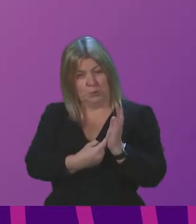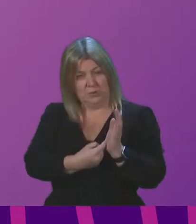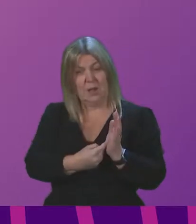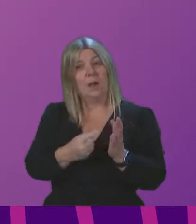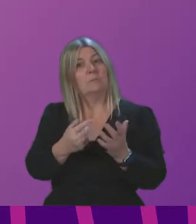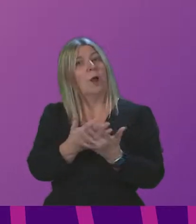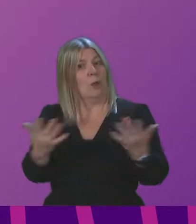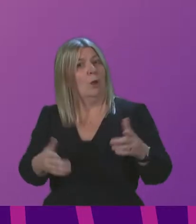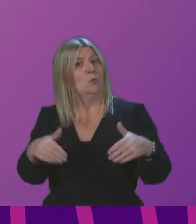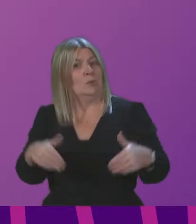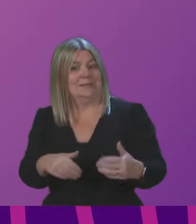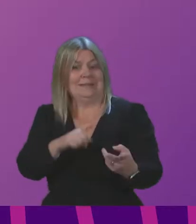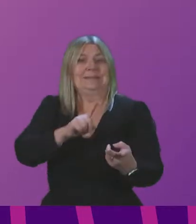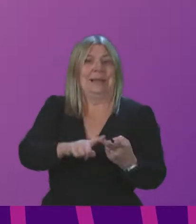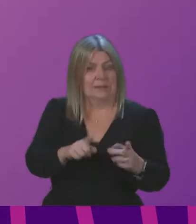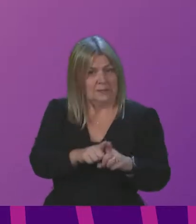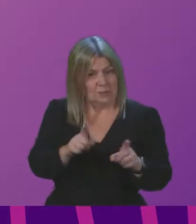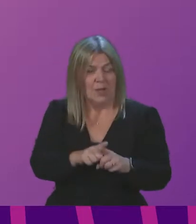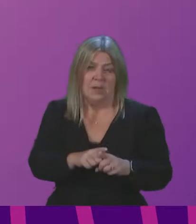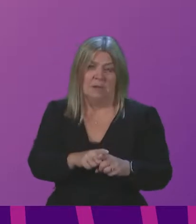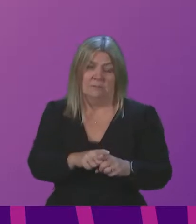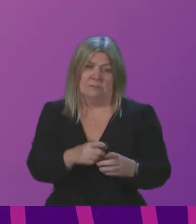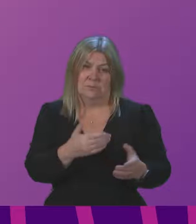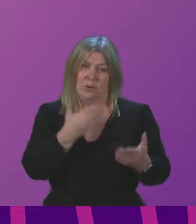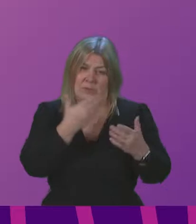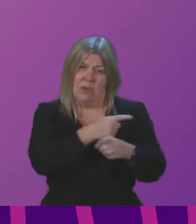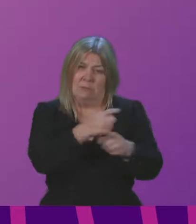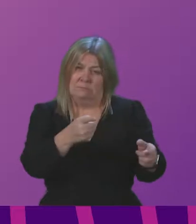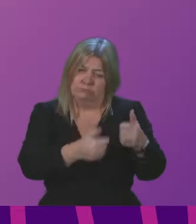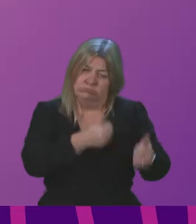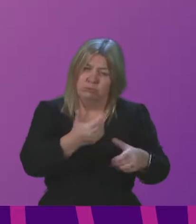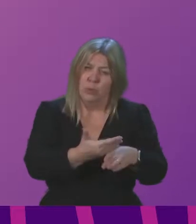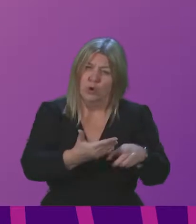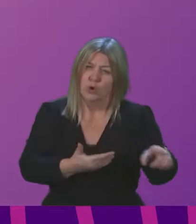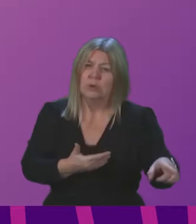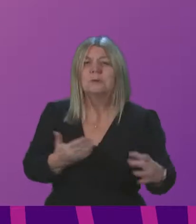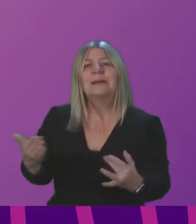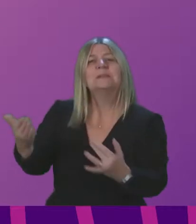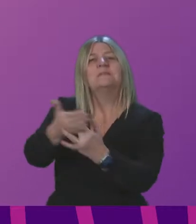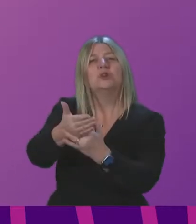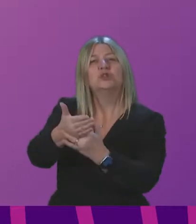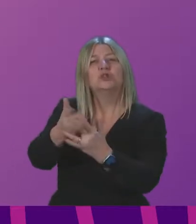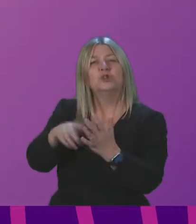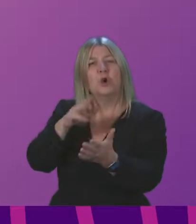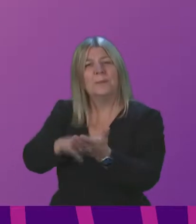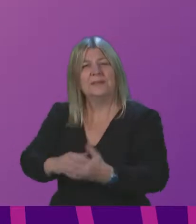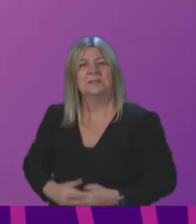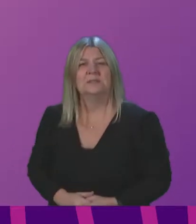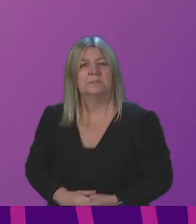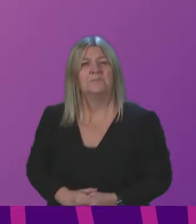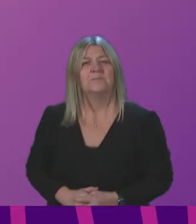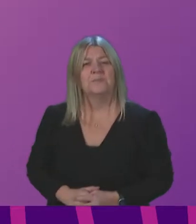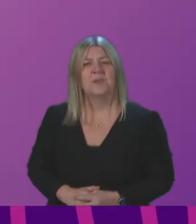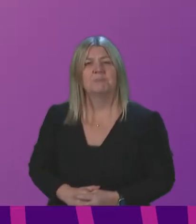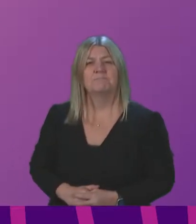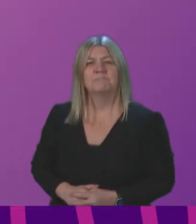vaccinators in advance for their work. John Mason. I thank the Member very much for giving away. At the